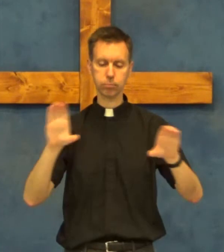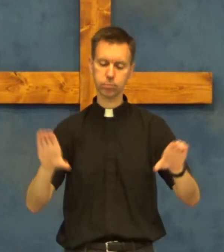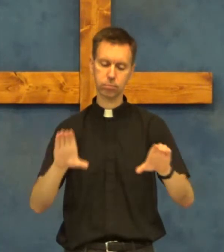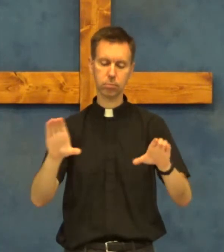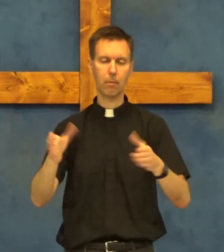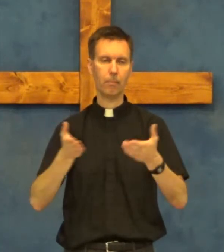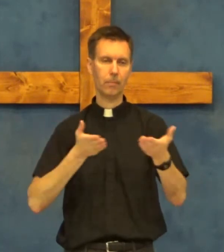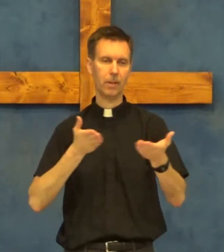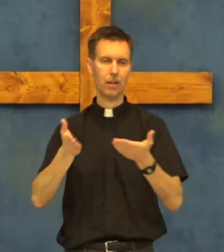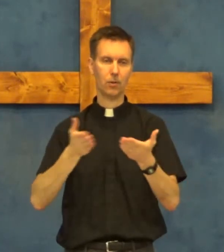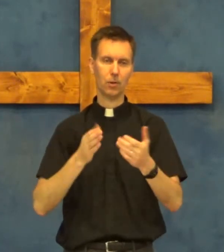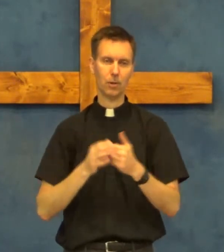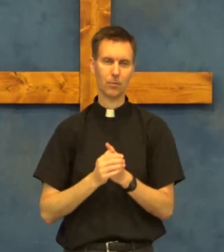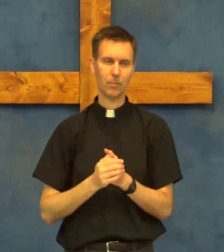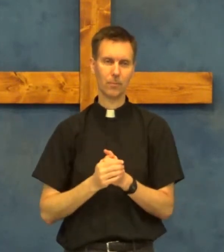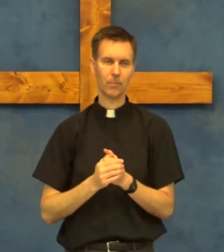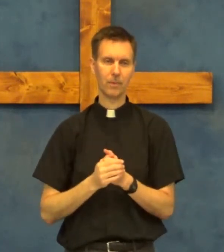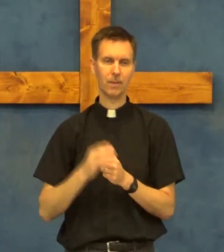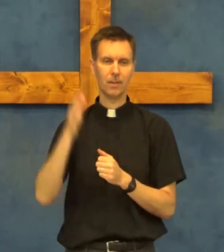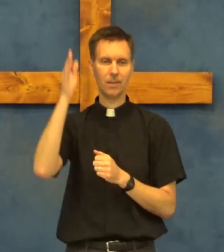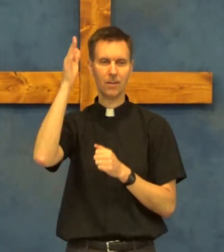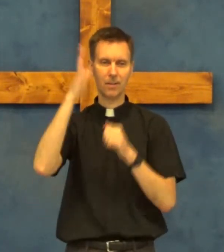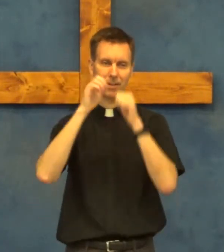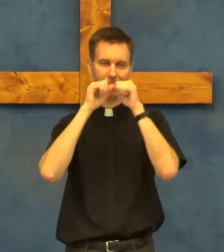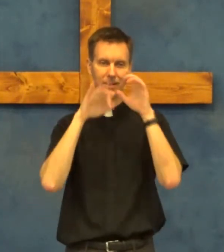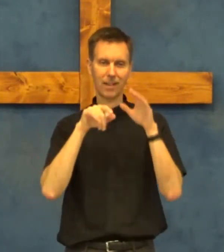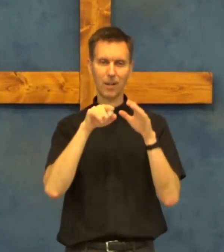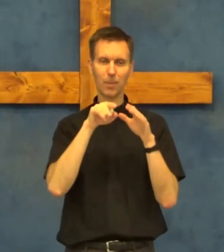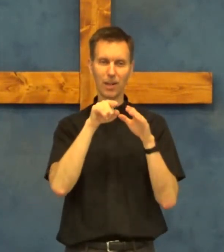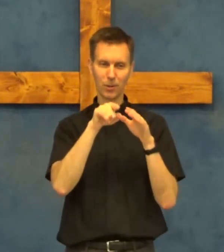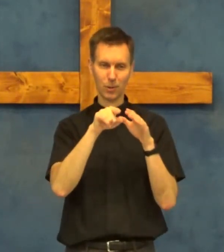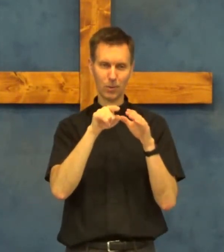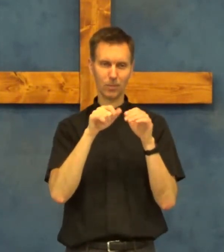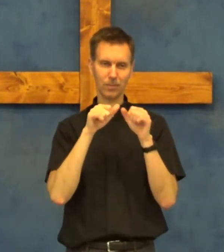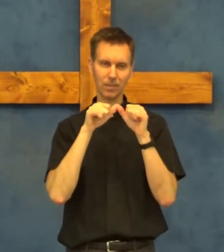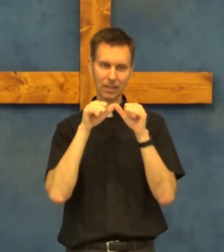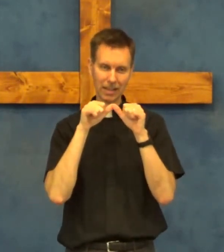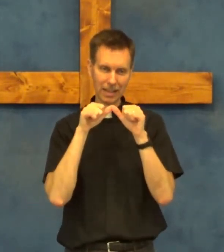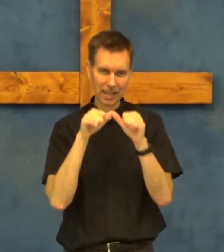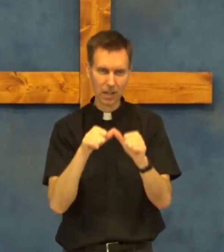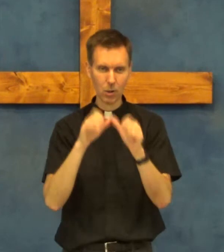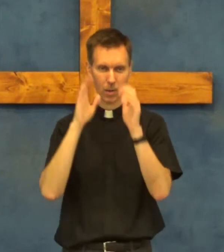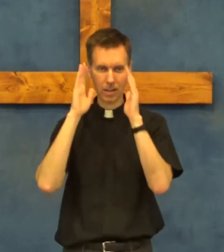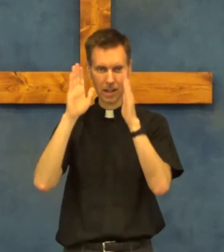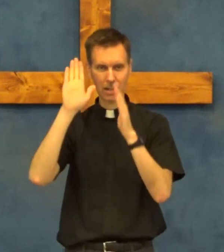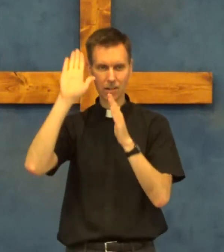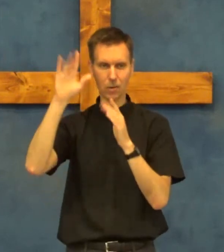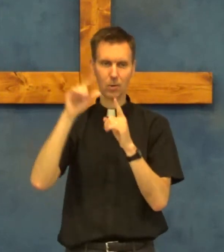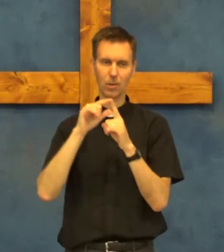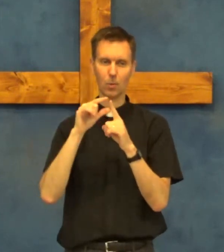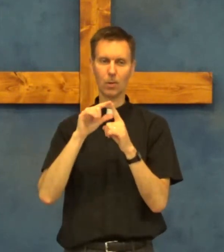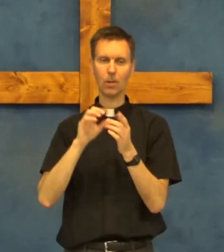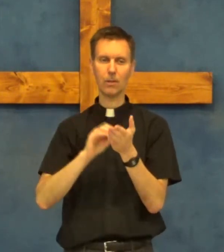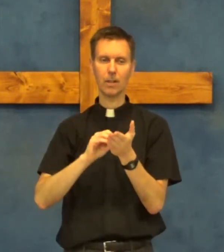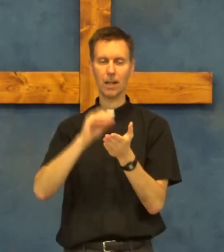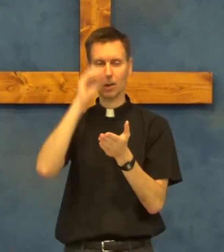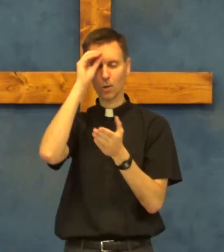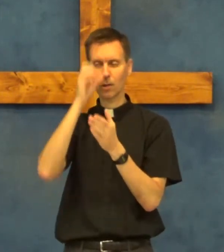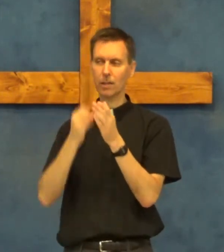and serve God bless you continue attending to his word learning